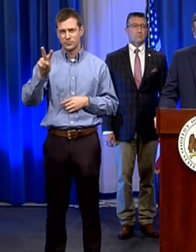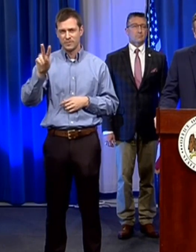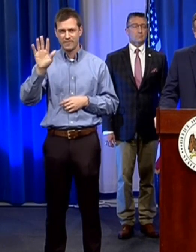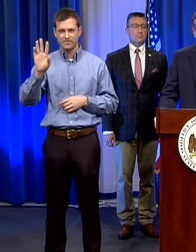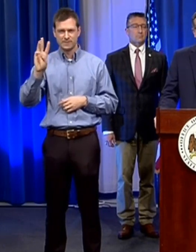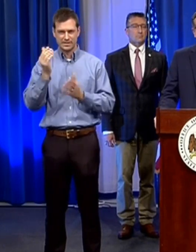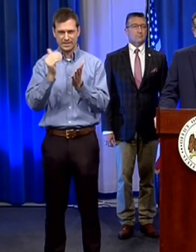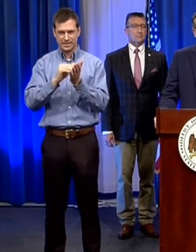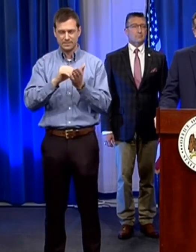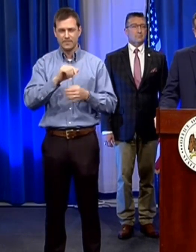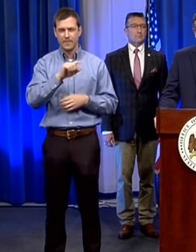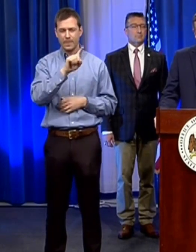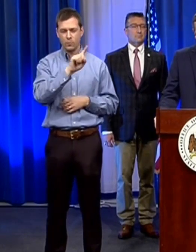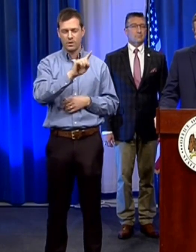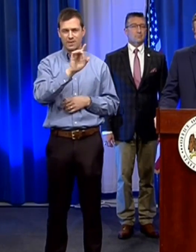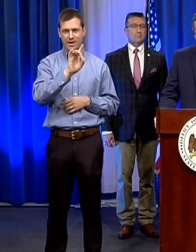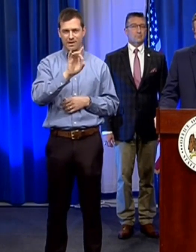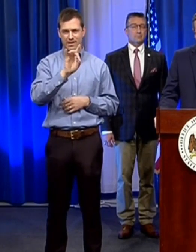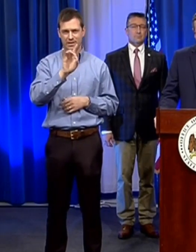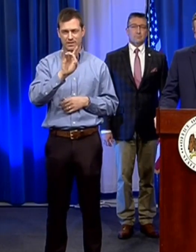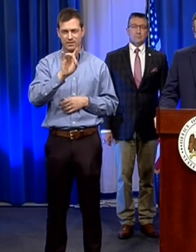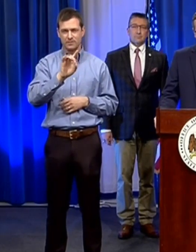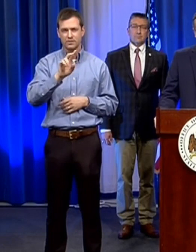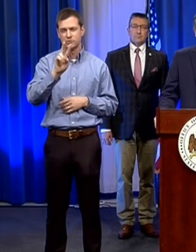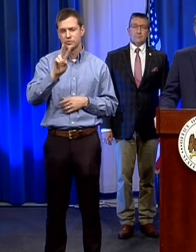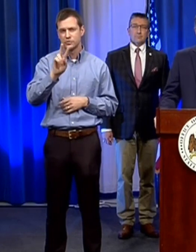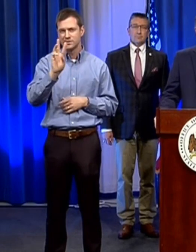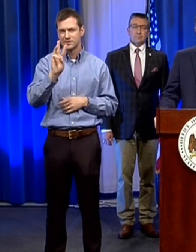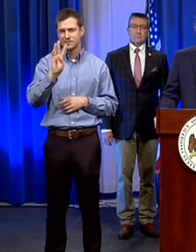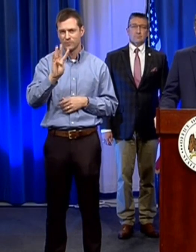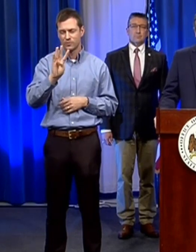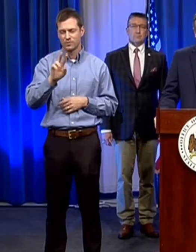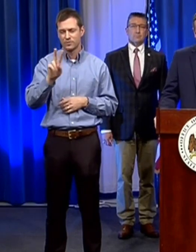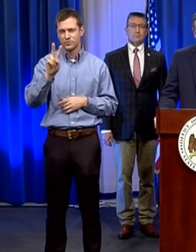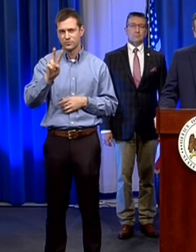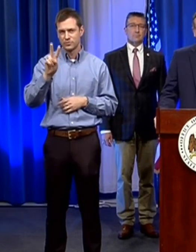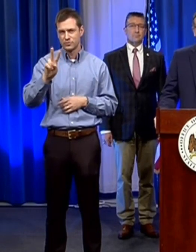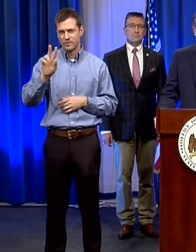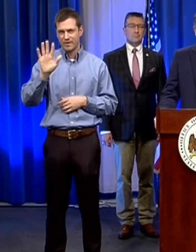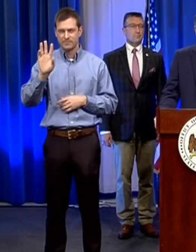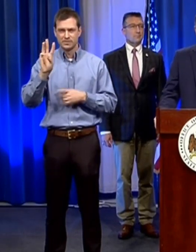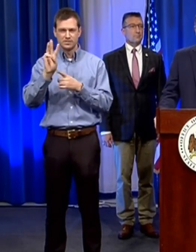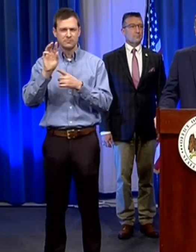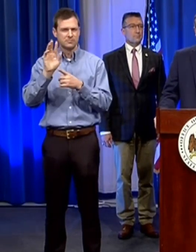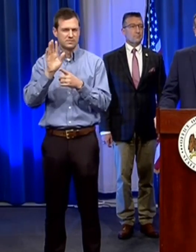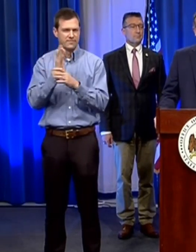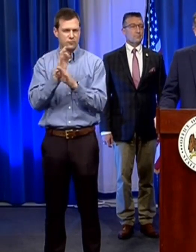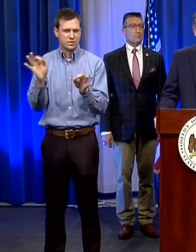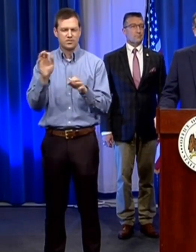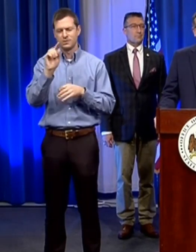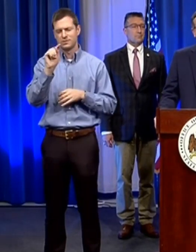i'll repeat that 1-888-264-2256 this is a toll-free